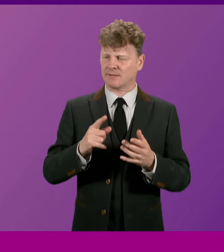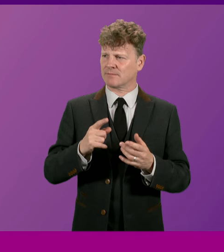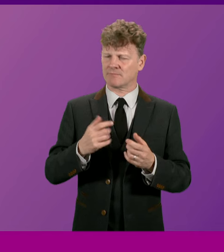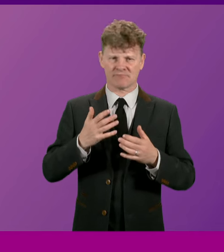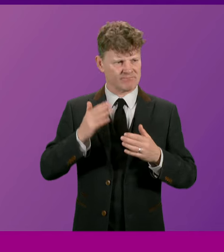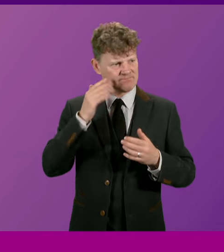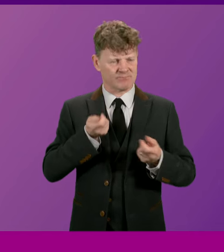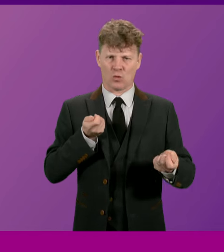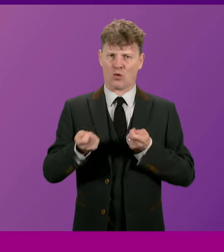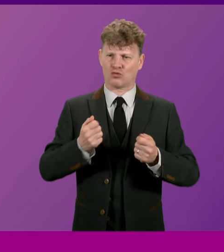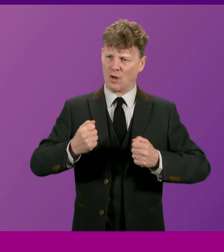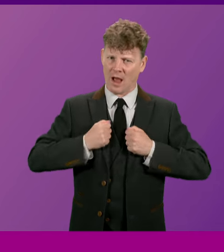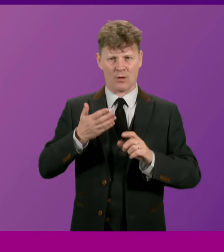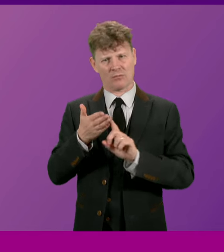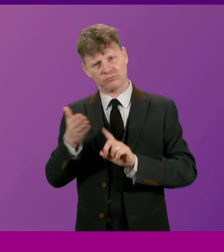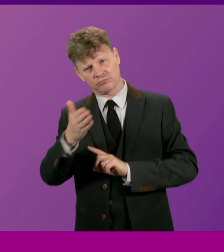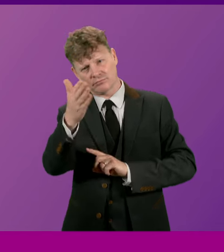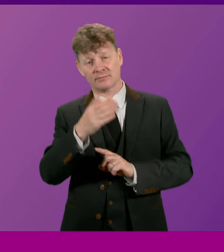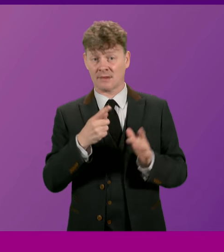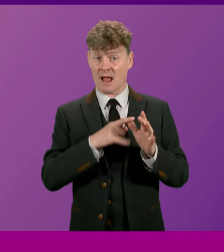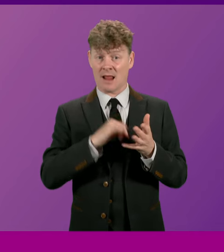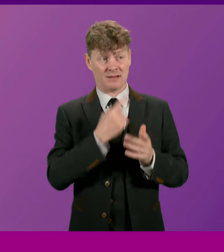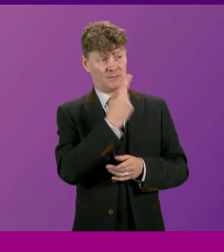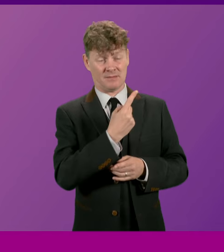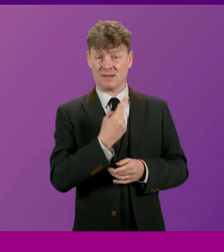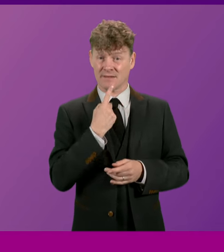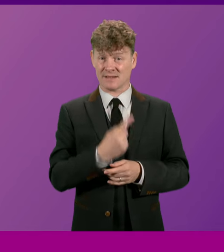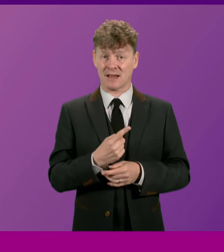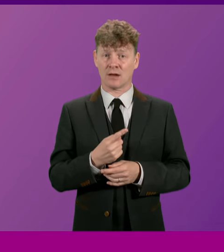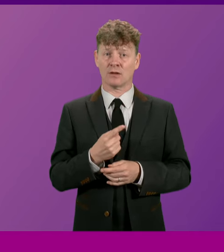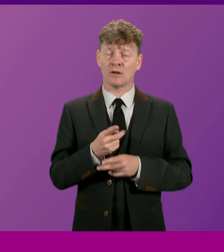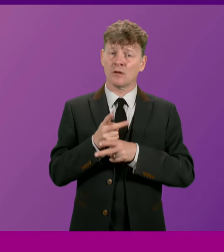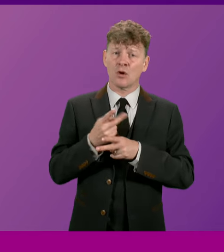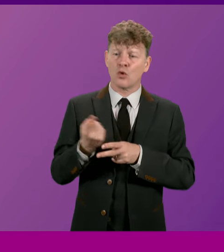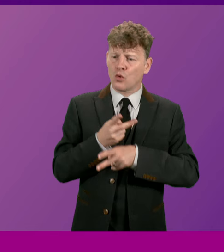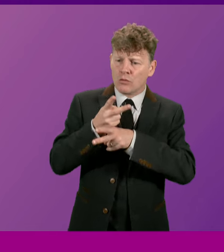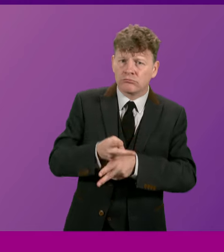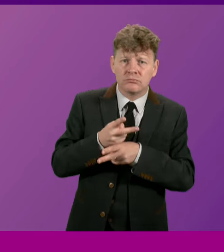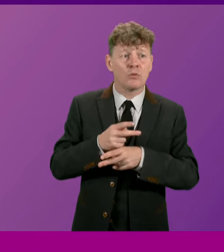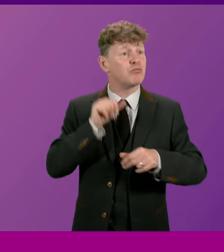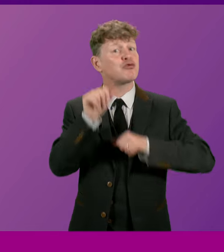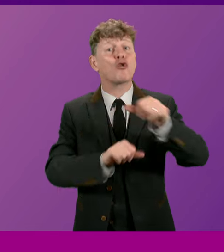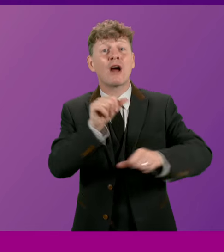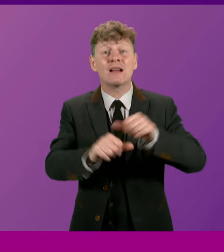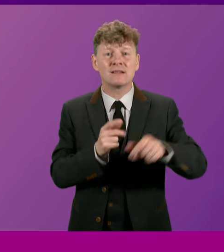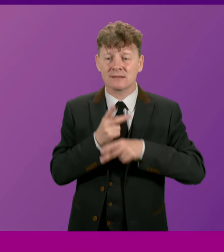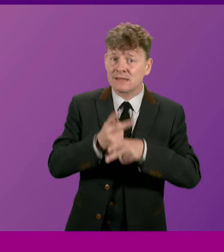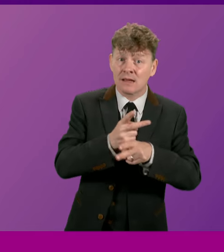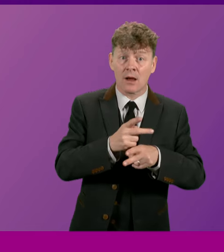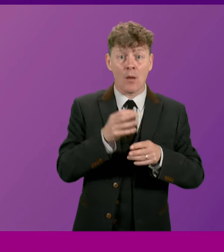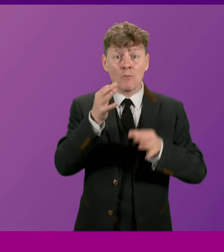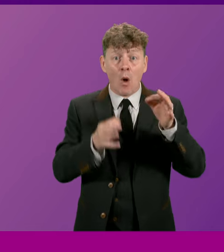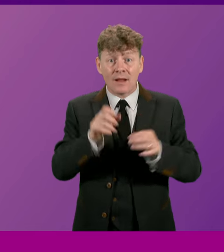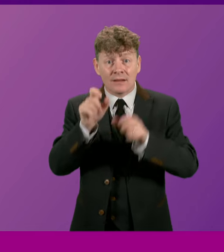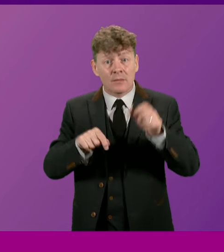destiny. Alex once said, real guardians of progress are not the politicians at Westminster